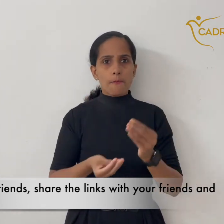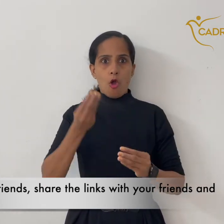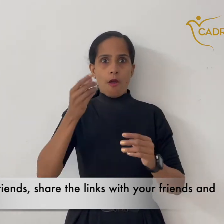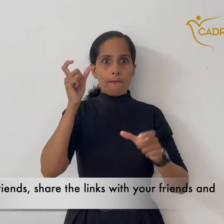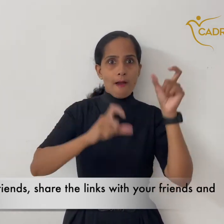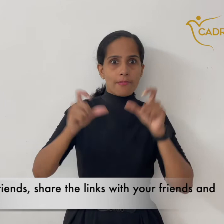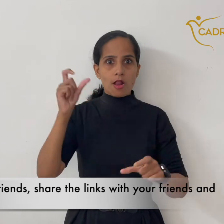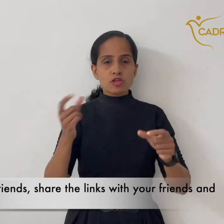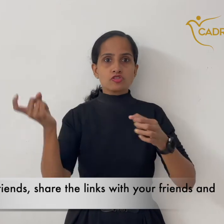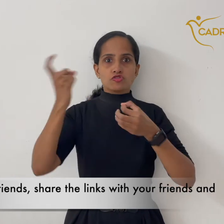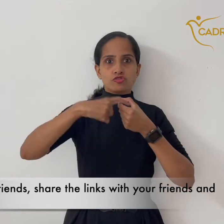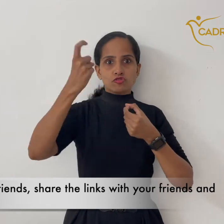us.